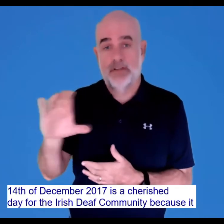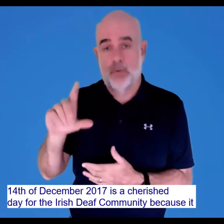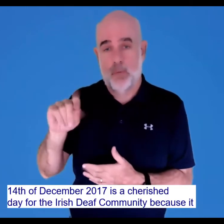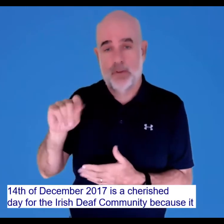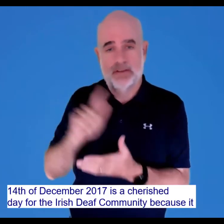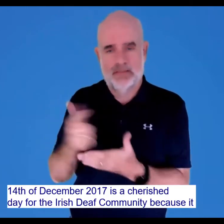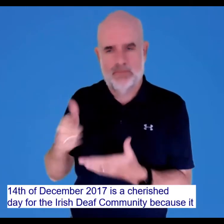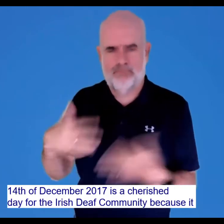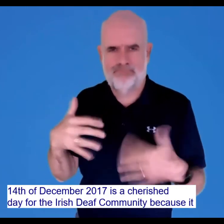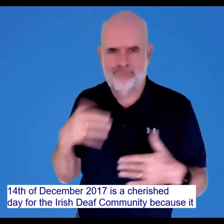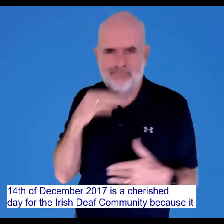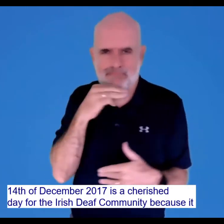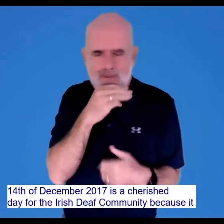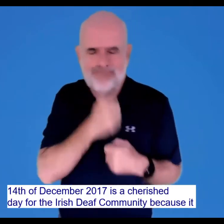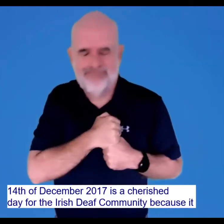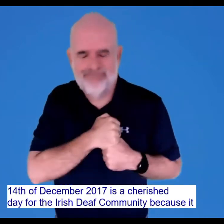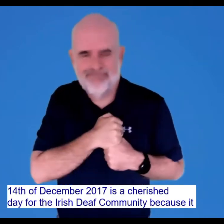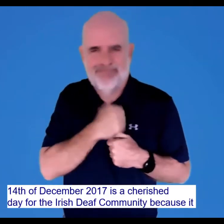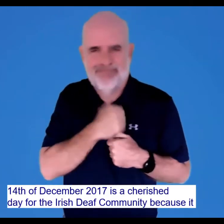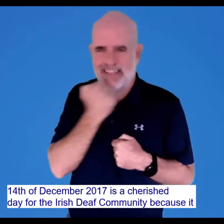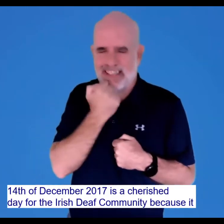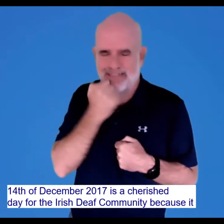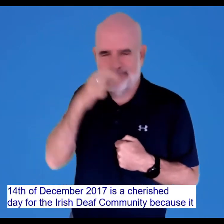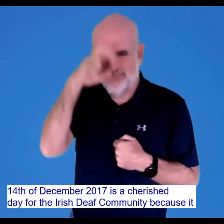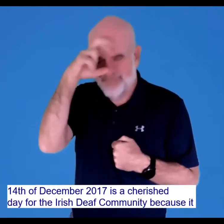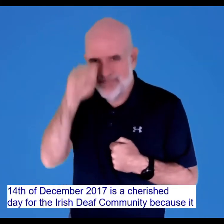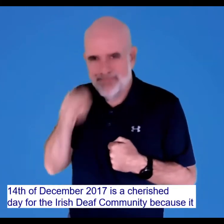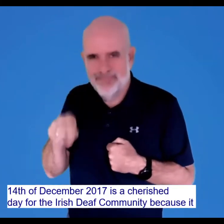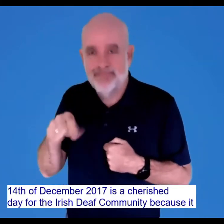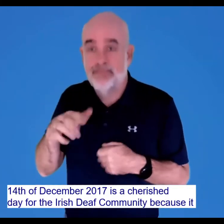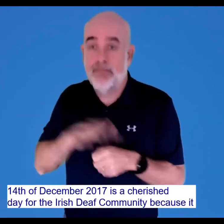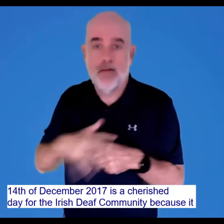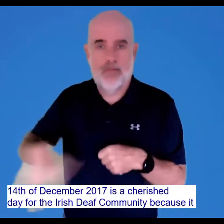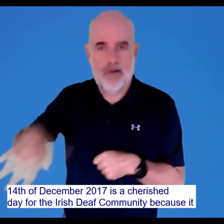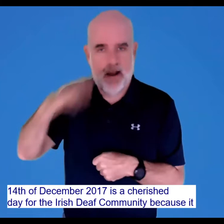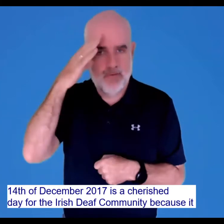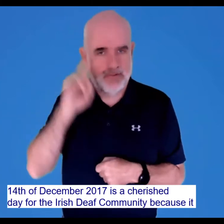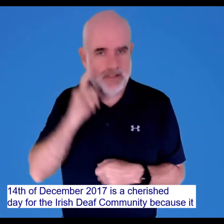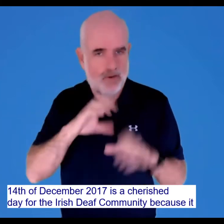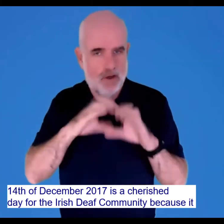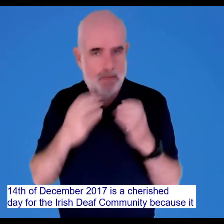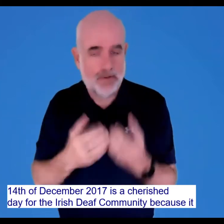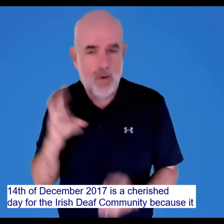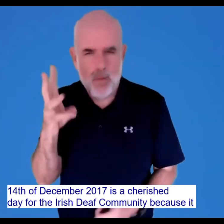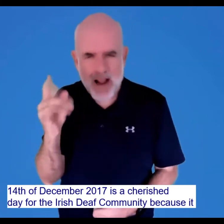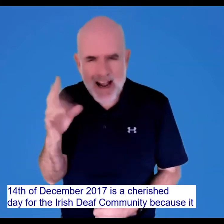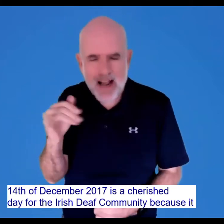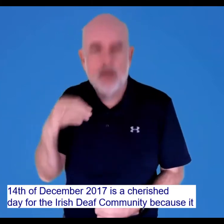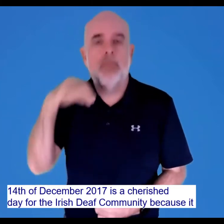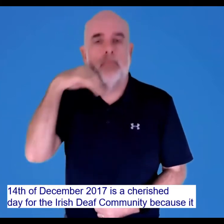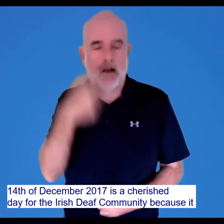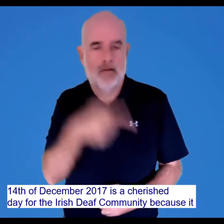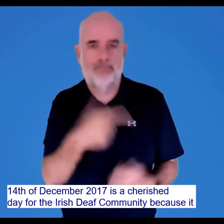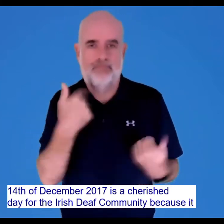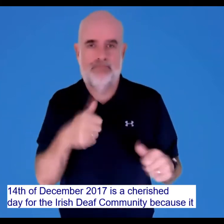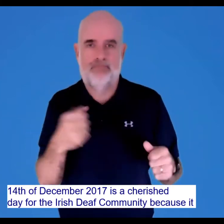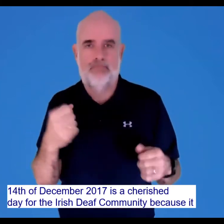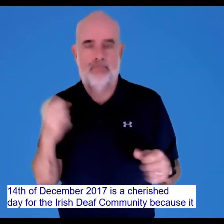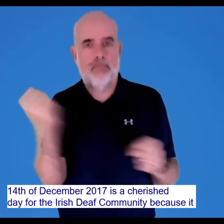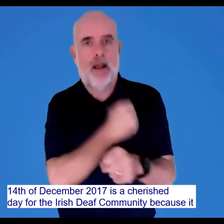December 14th 2017 is a cherished date for the Irish Deaf community because it